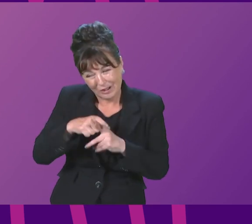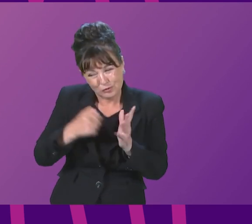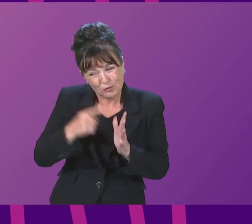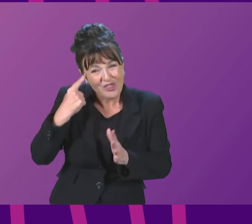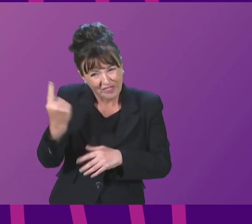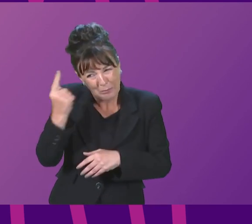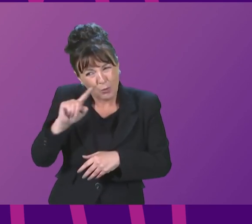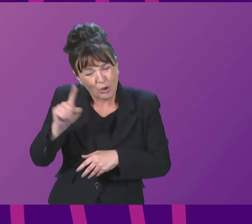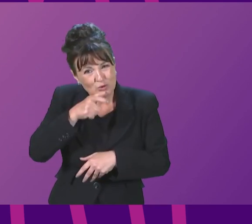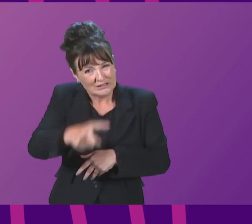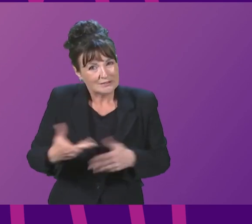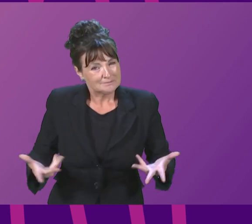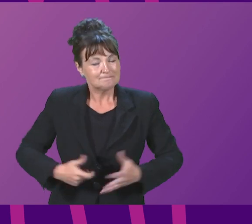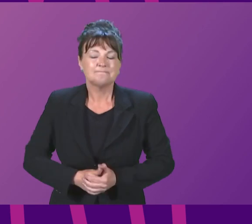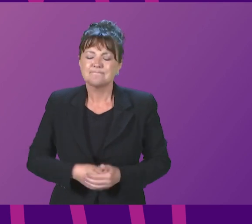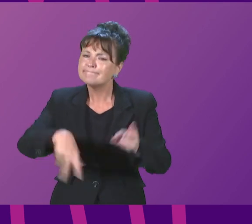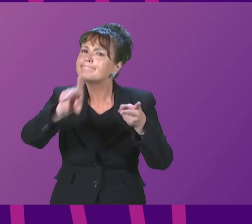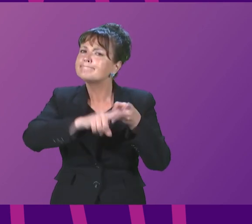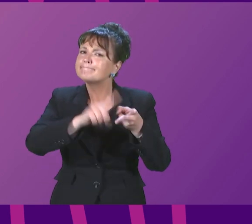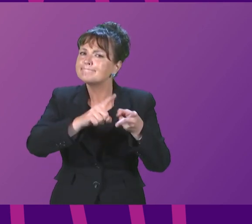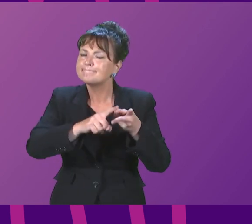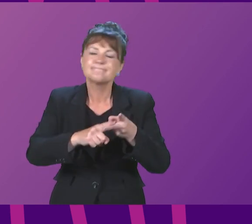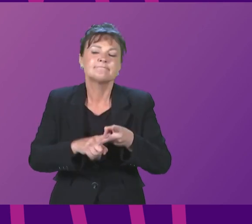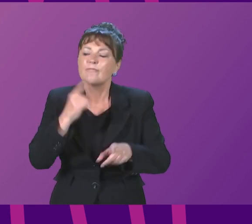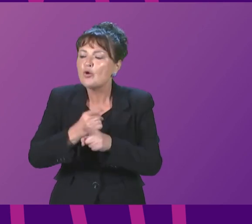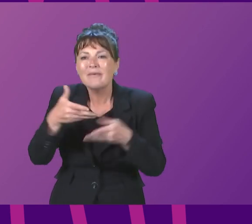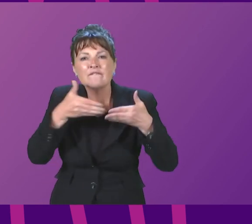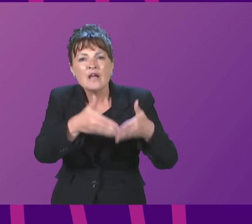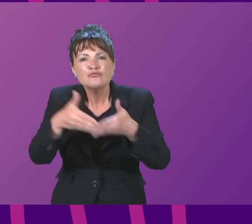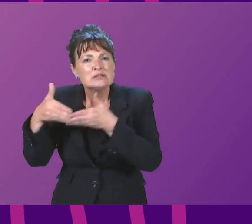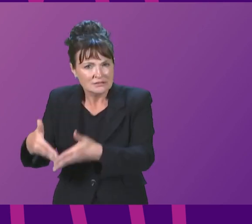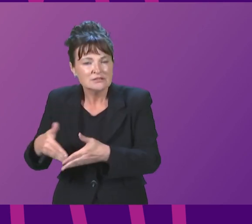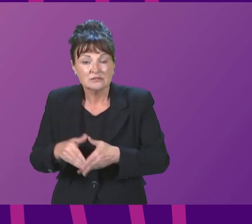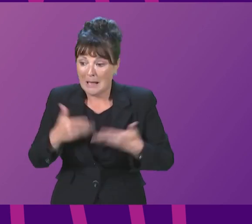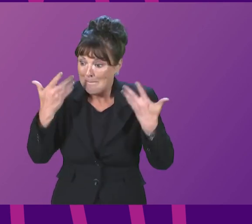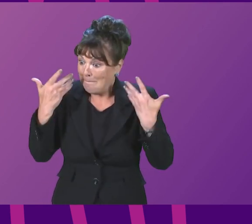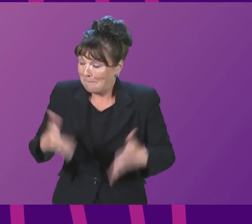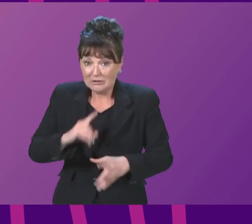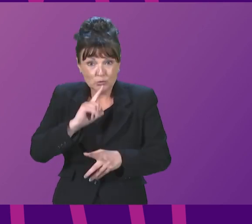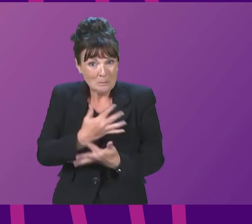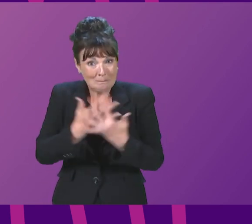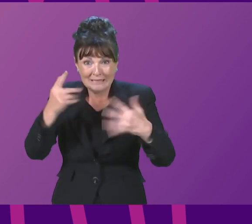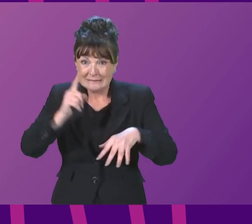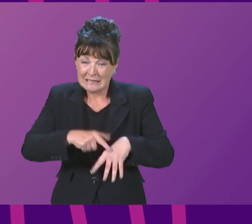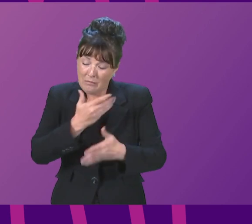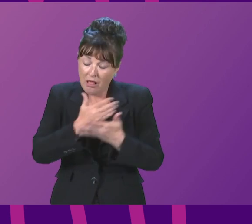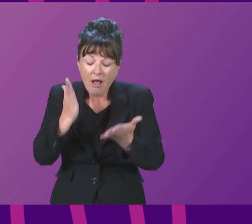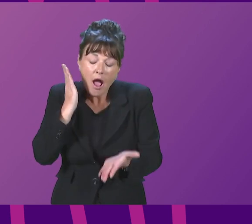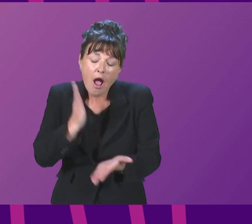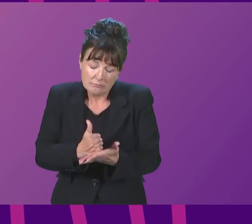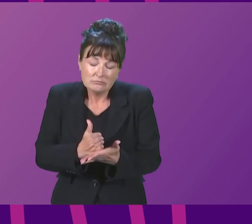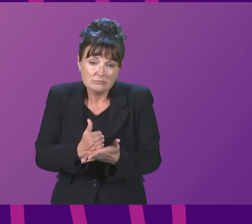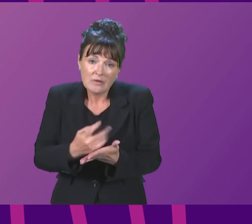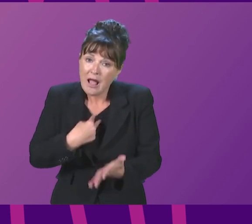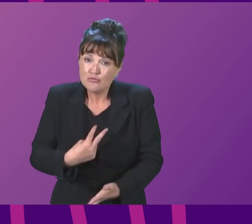on that. Secondly, on the issues around ferries, I have made clear on many occasions my regret at the